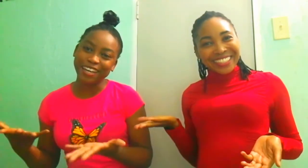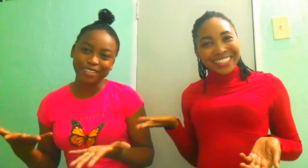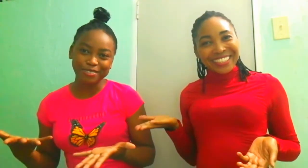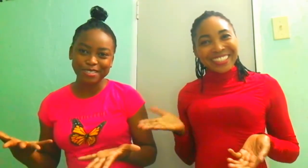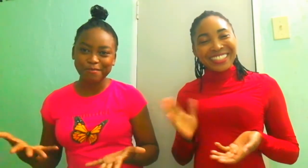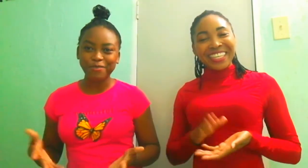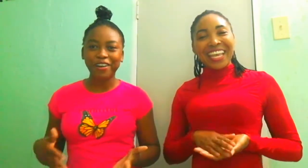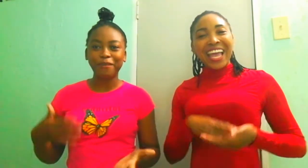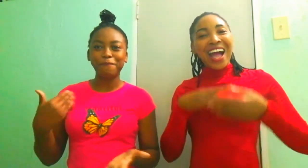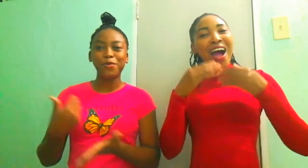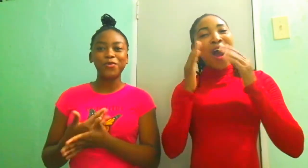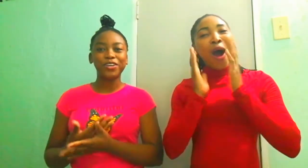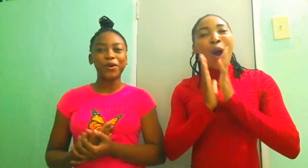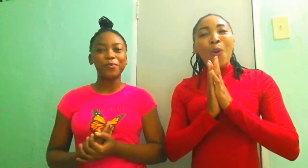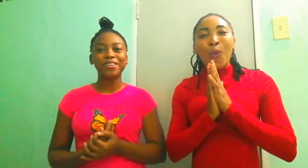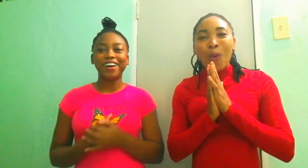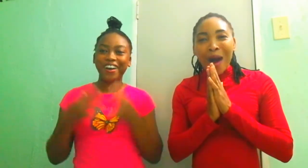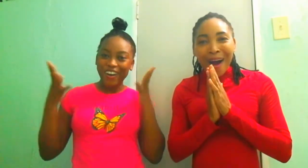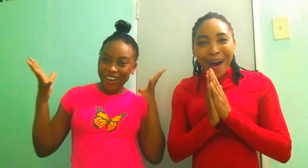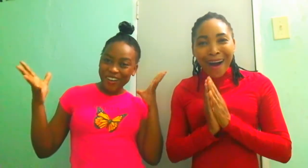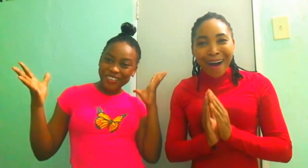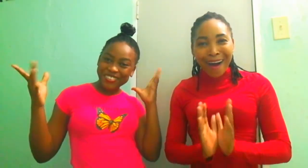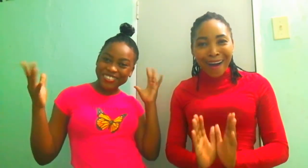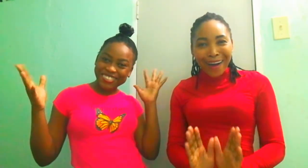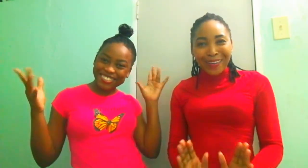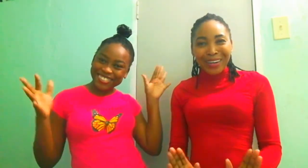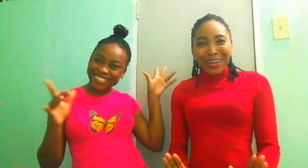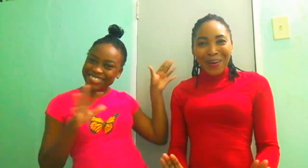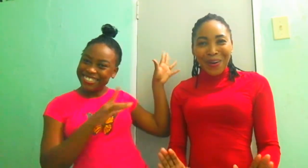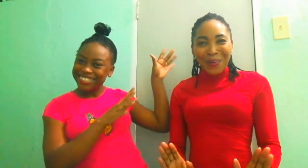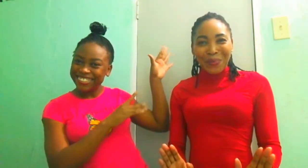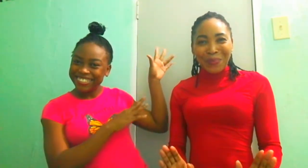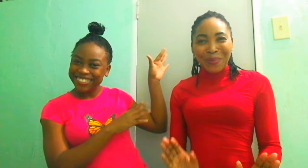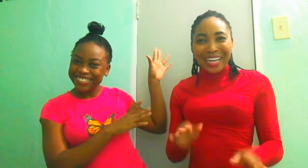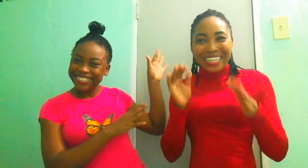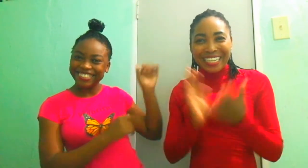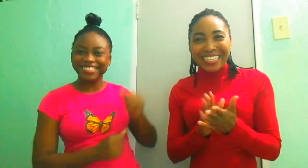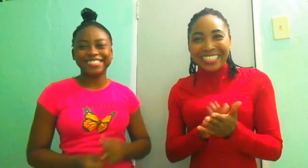announcement we have a movie coming oh my god